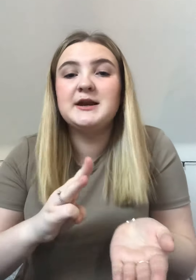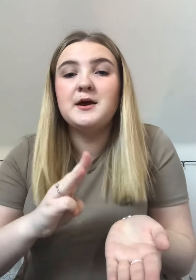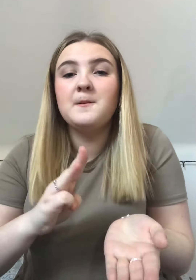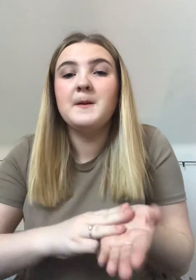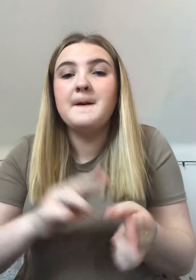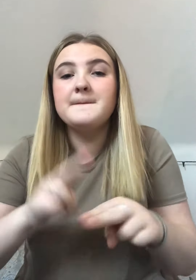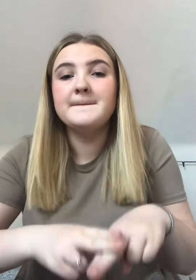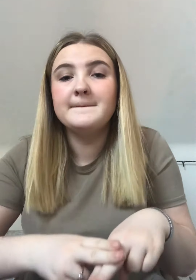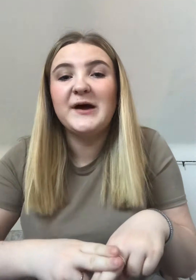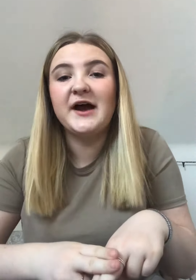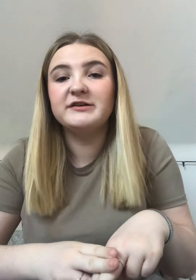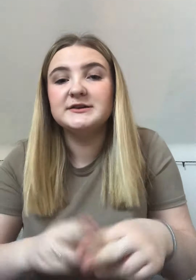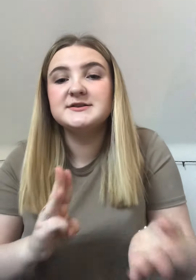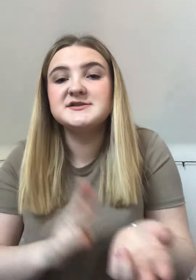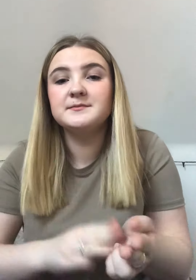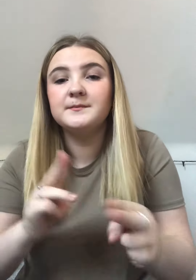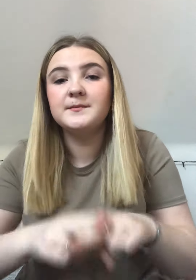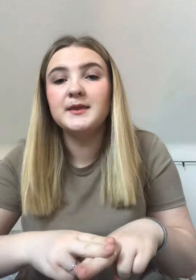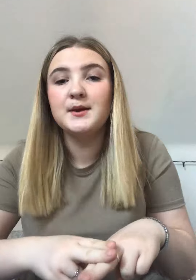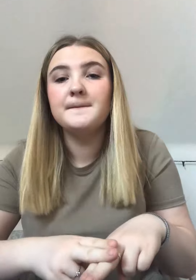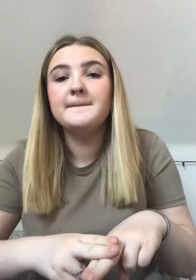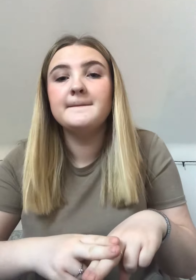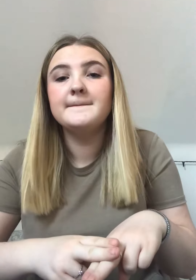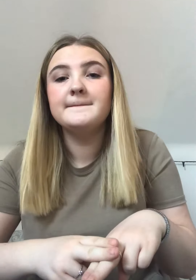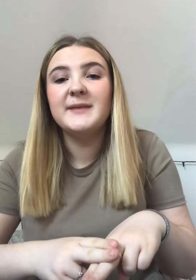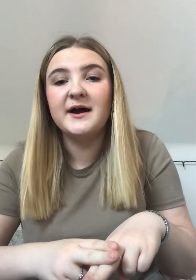parents parents